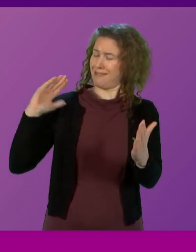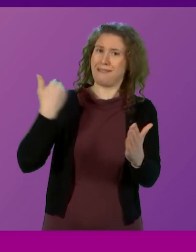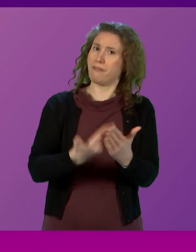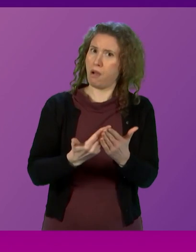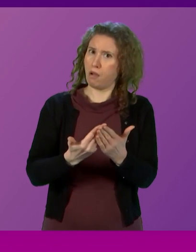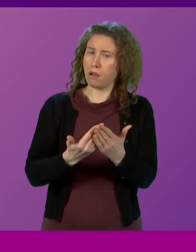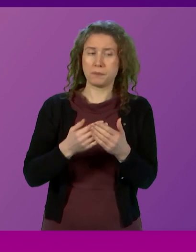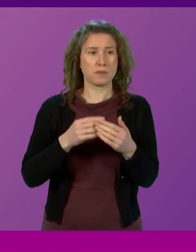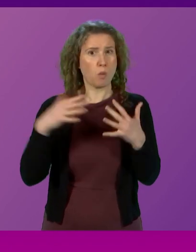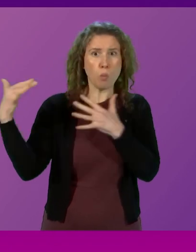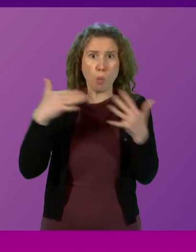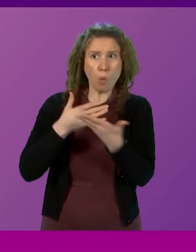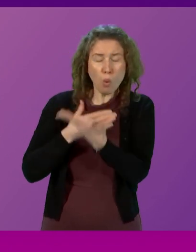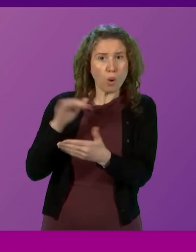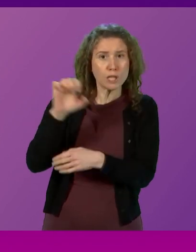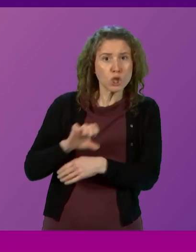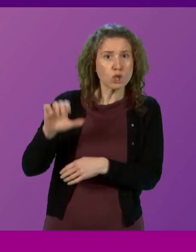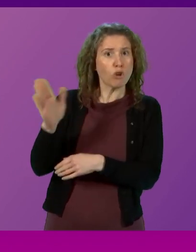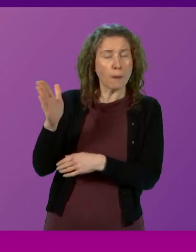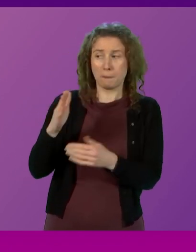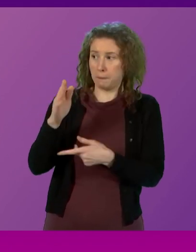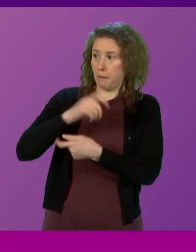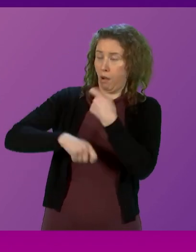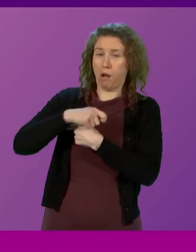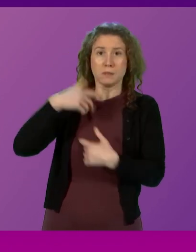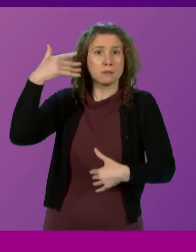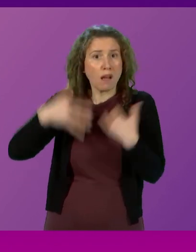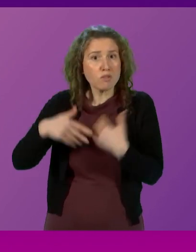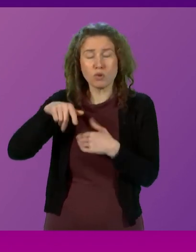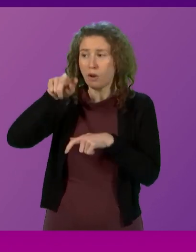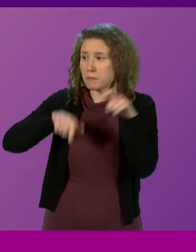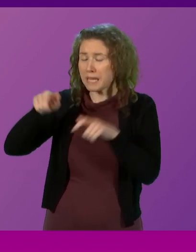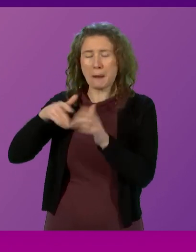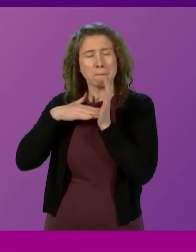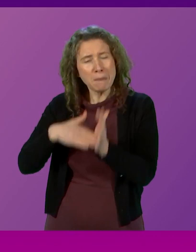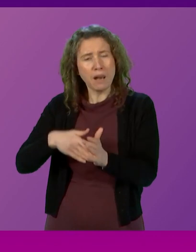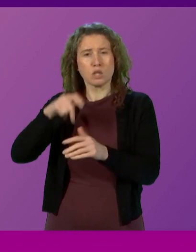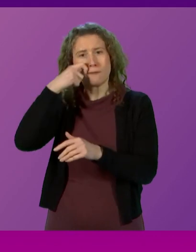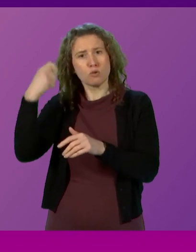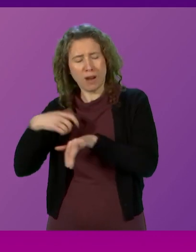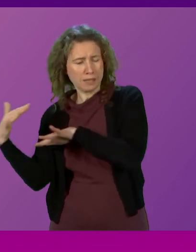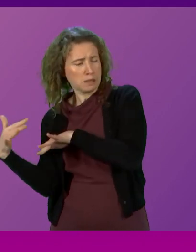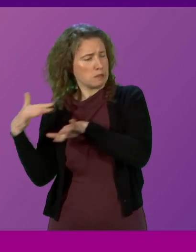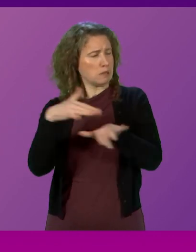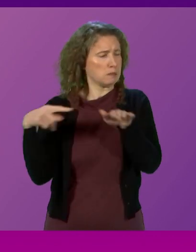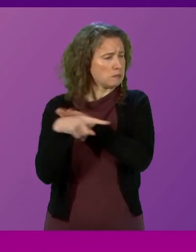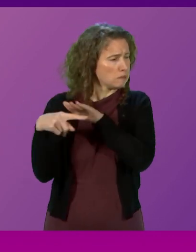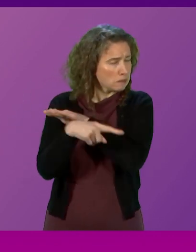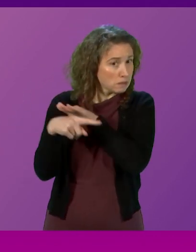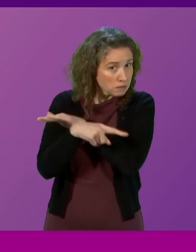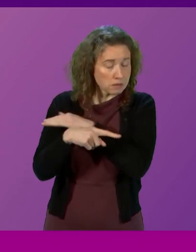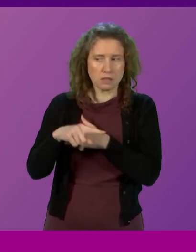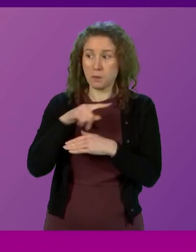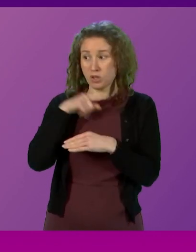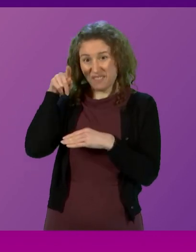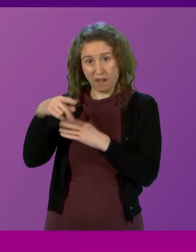War is taking place in Europe, leading to the suffering and displacement of millions of Ukrainians. As a result of the